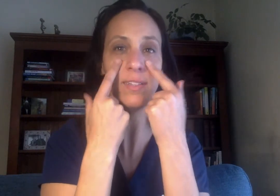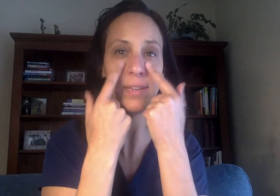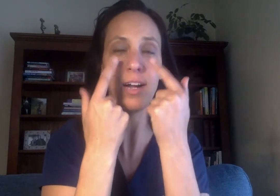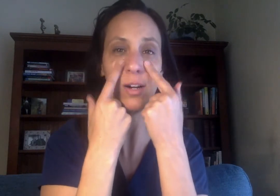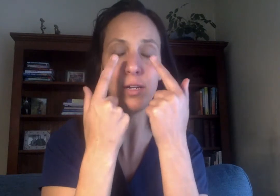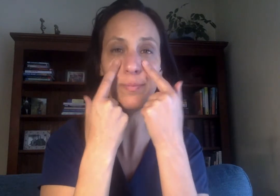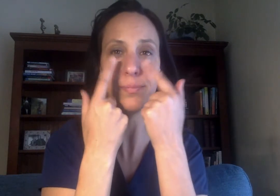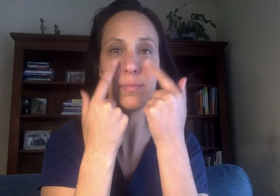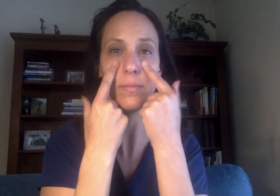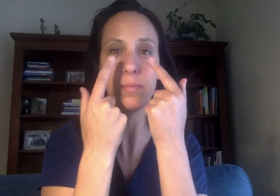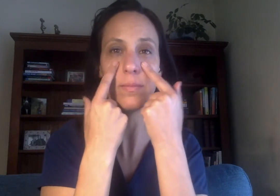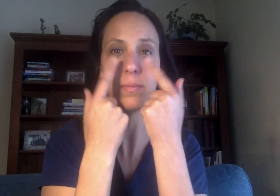scared.